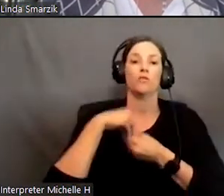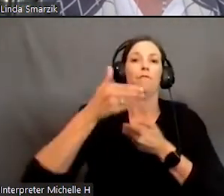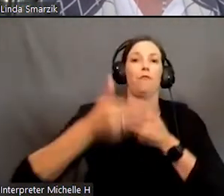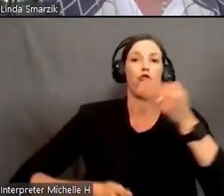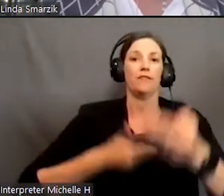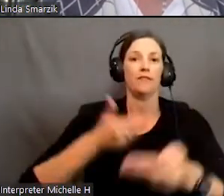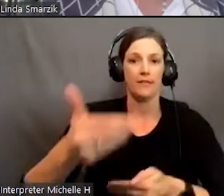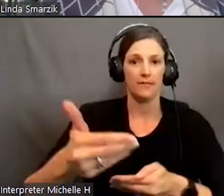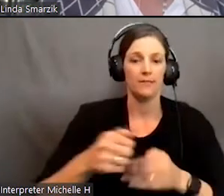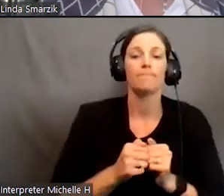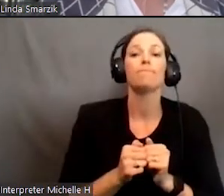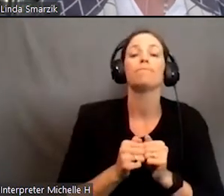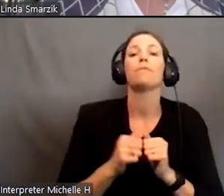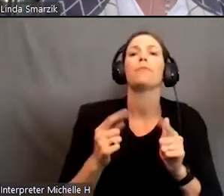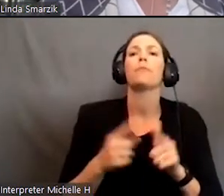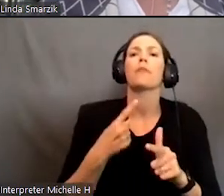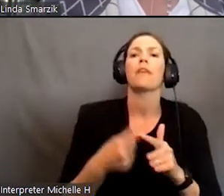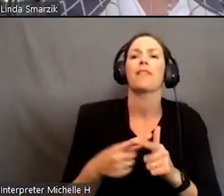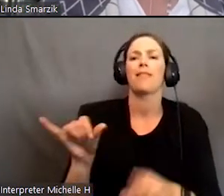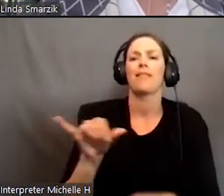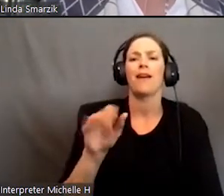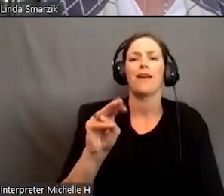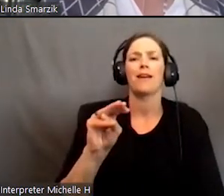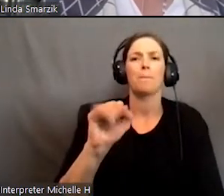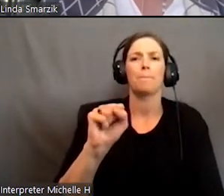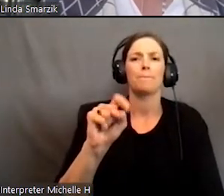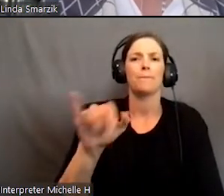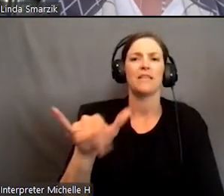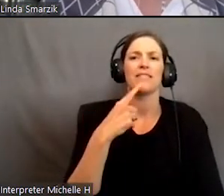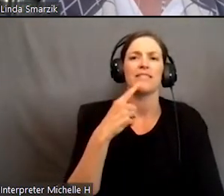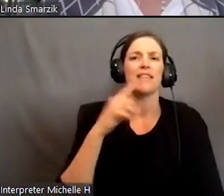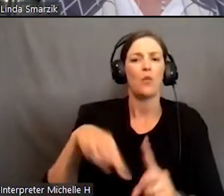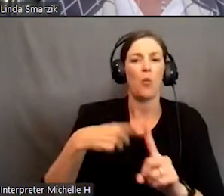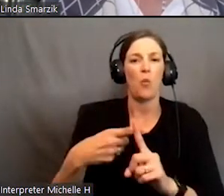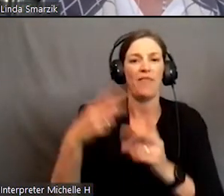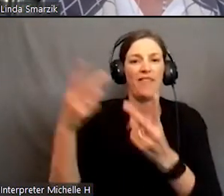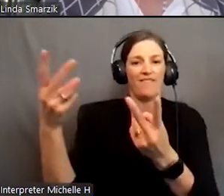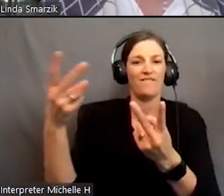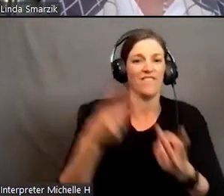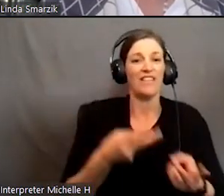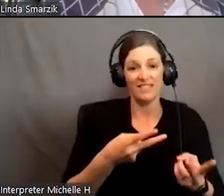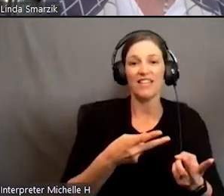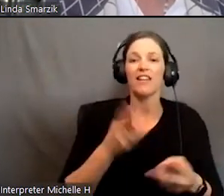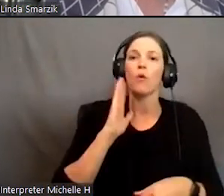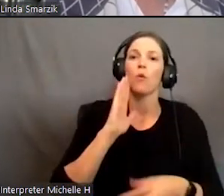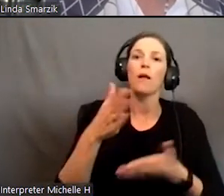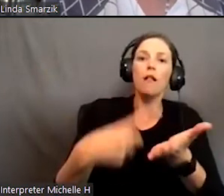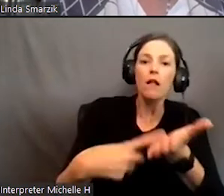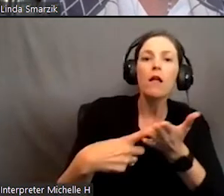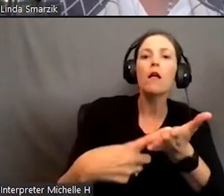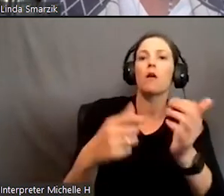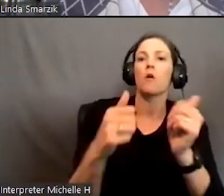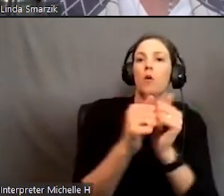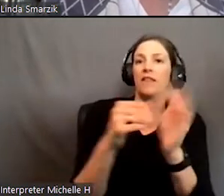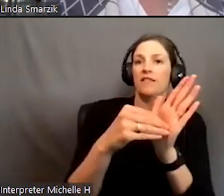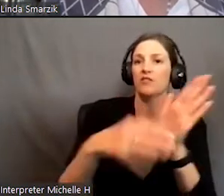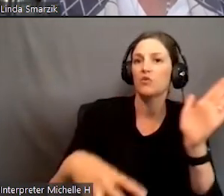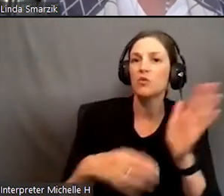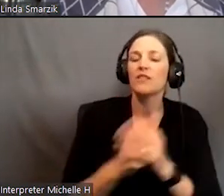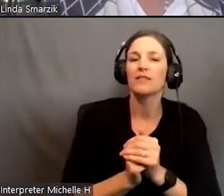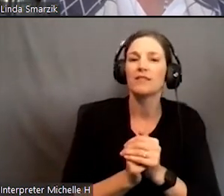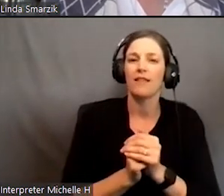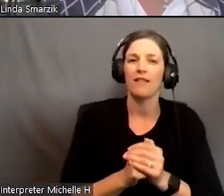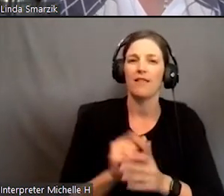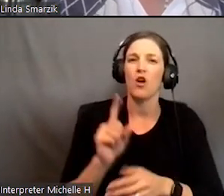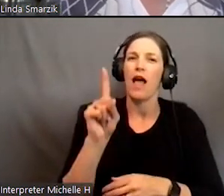And then, like Misty said, when they visit, you know, they're going to be talking to students. And so there's got to be